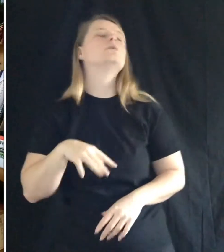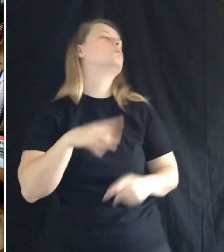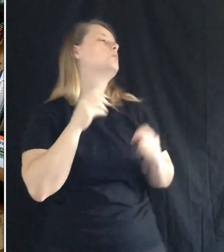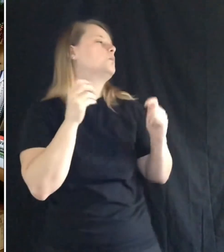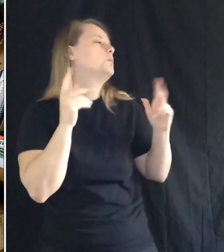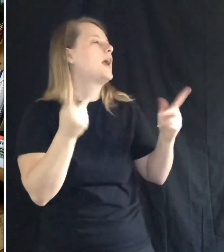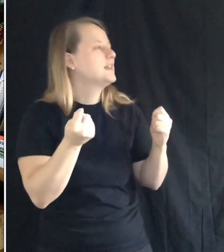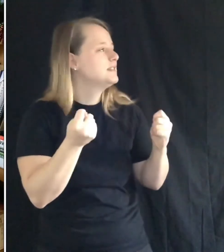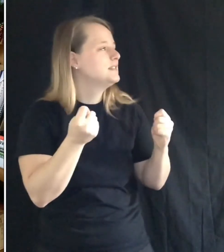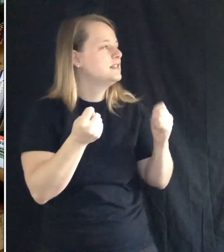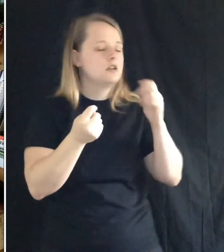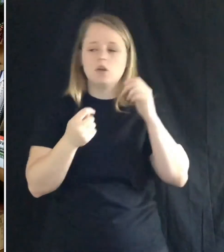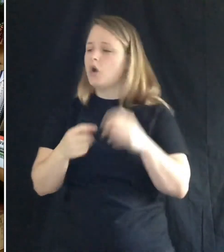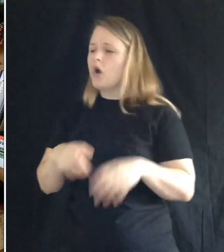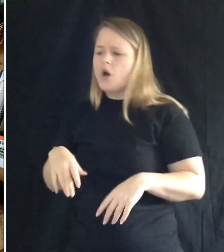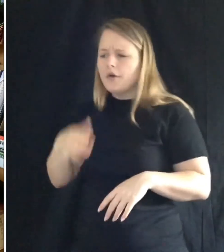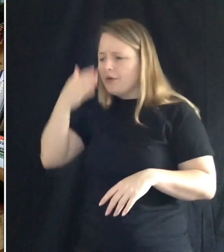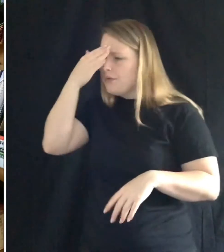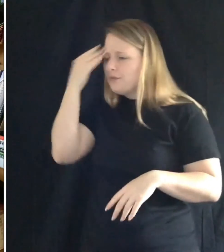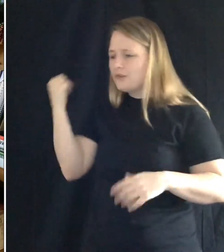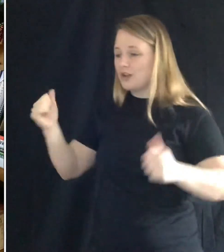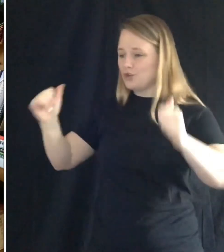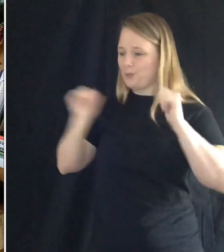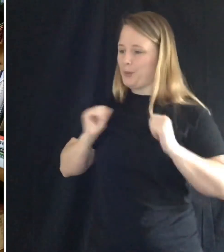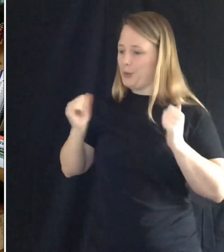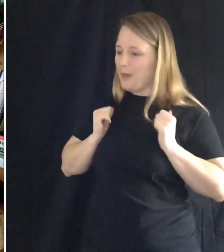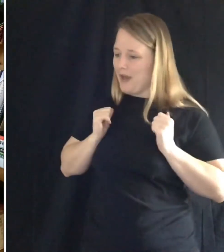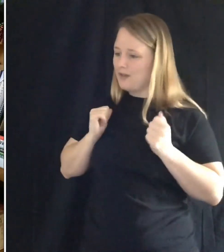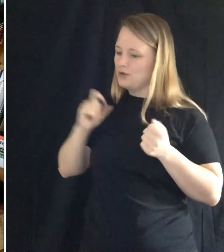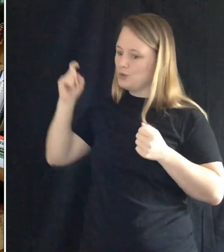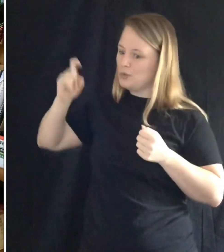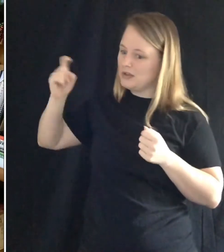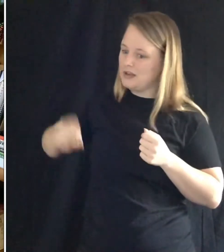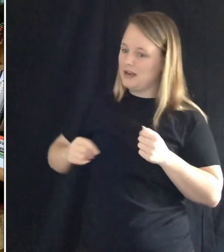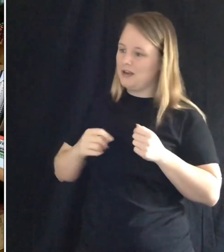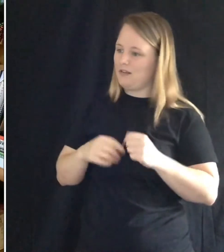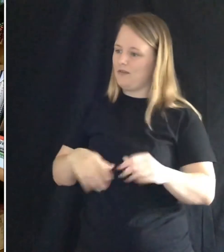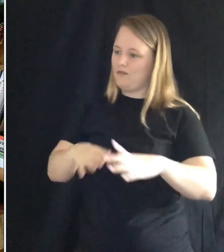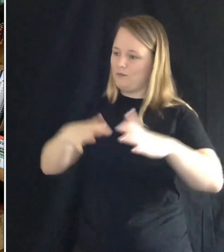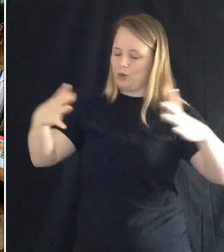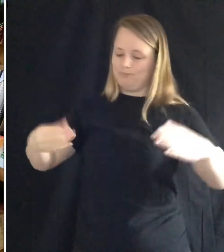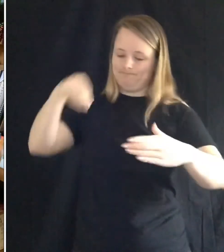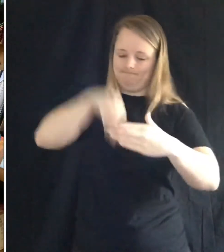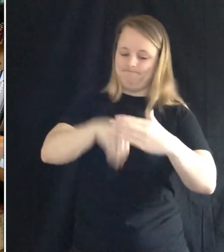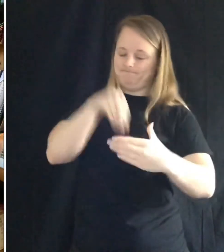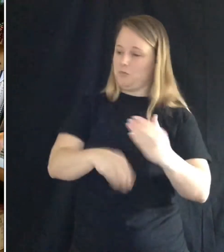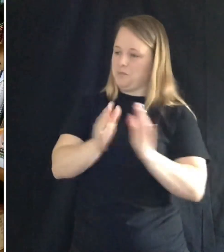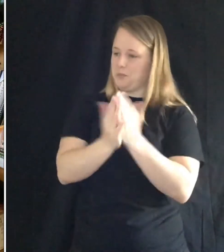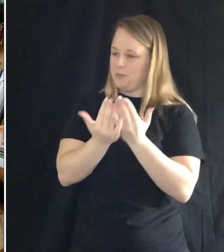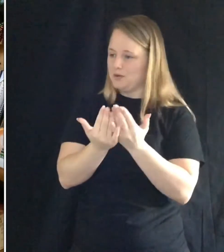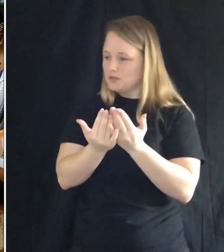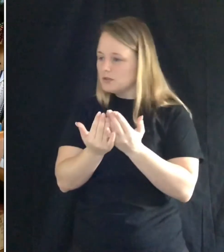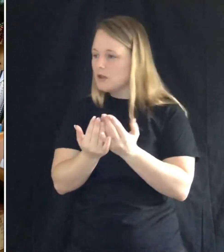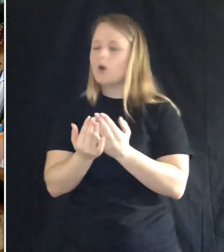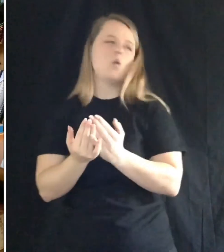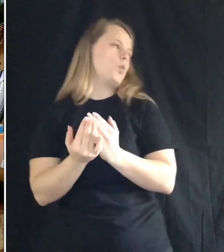Don't forget your book bag, dear. So you can carry home lots of books. I'd better get a real